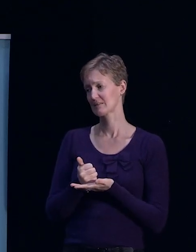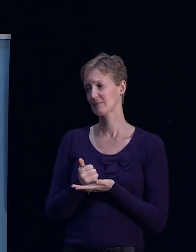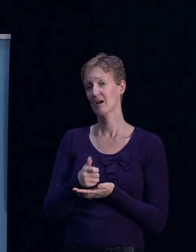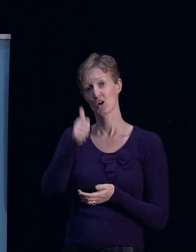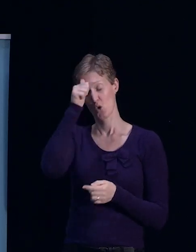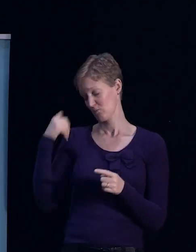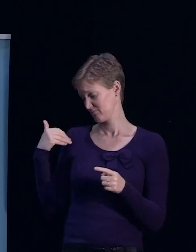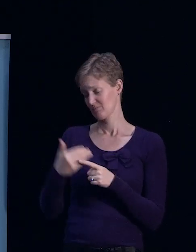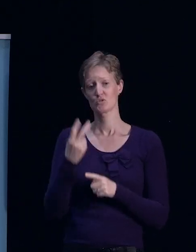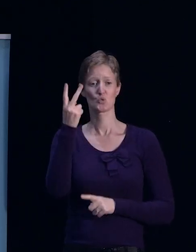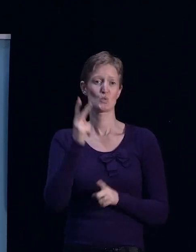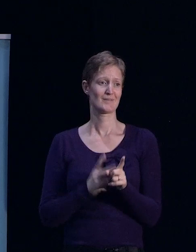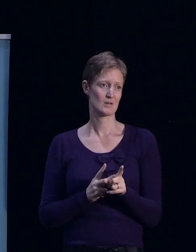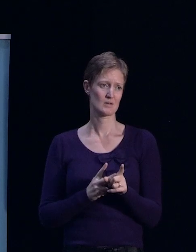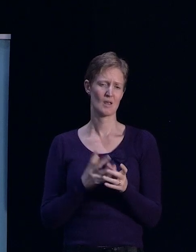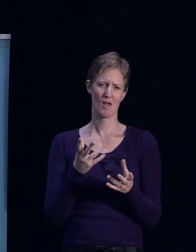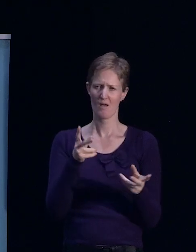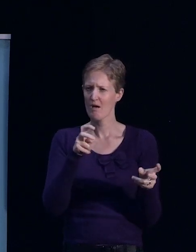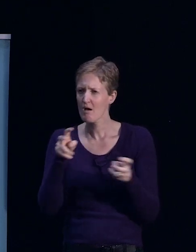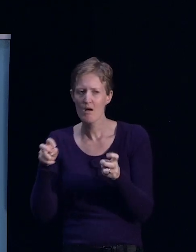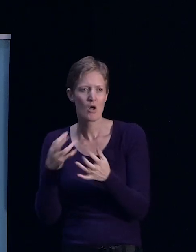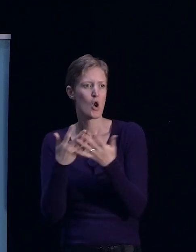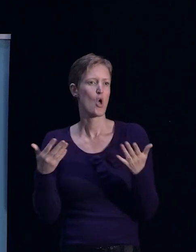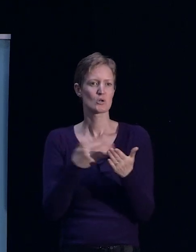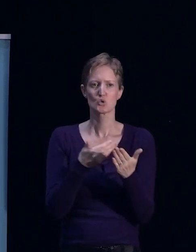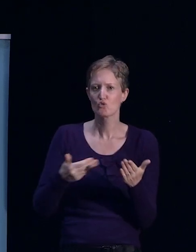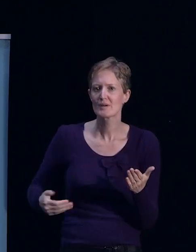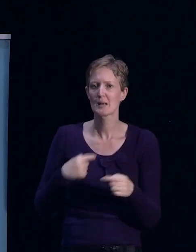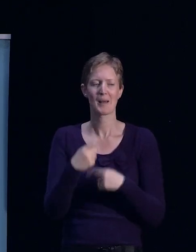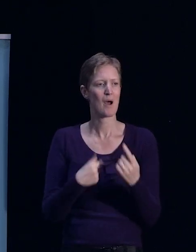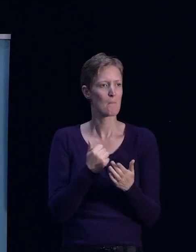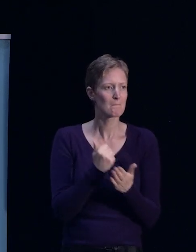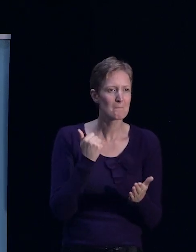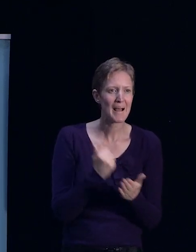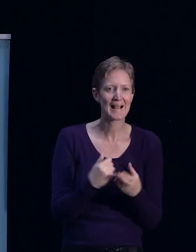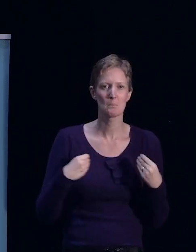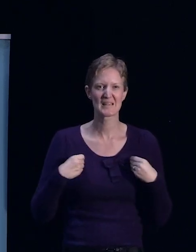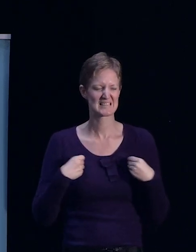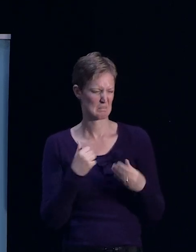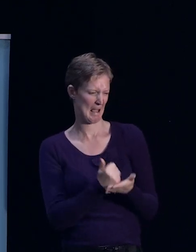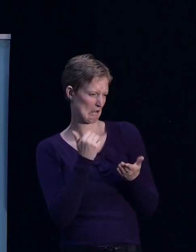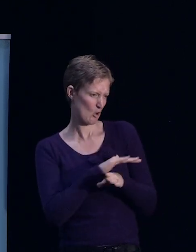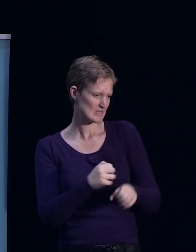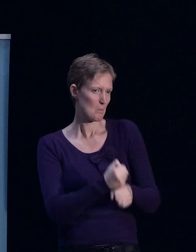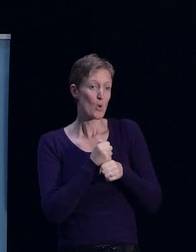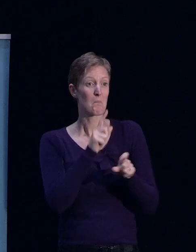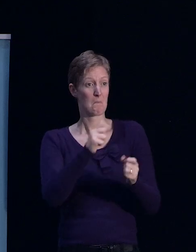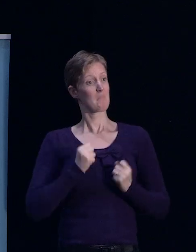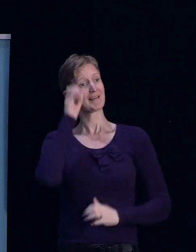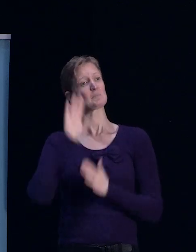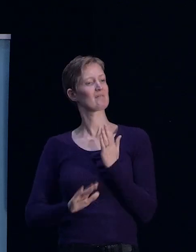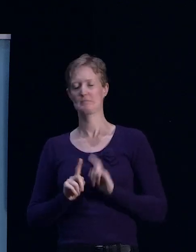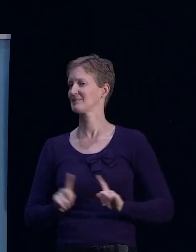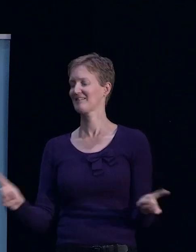years, I've heard many stories about, um, banking industry and banks being, not being supportive, and I've never found that to be true,